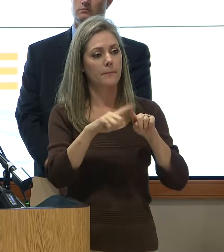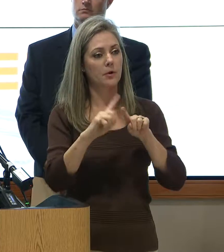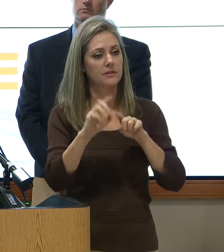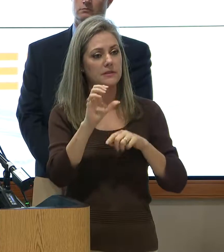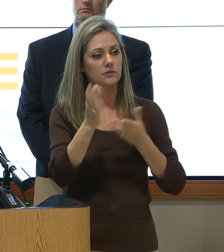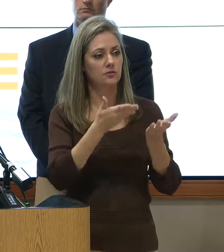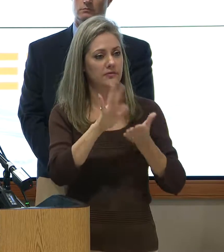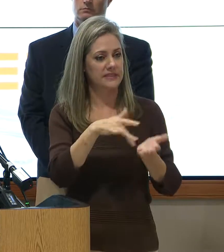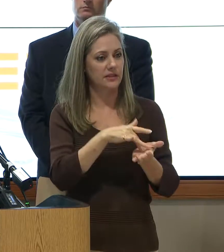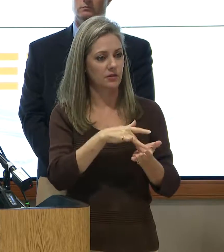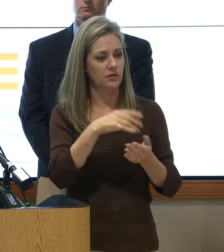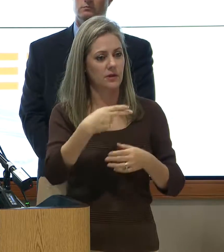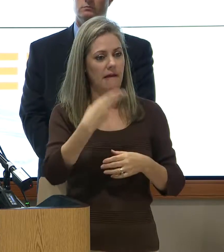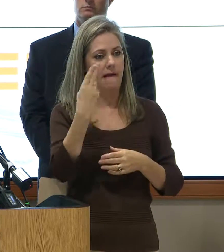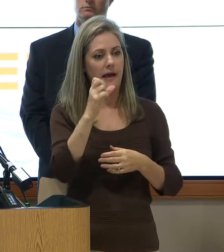Star.